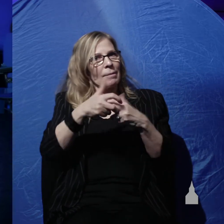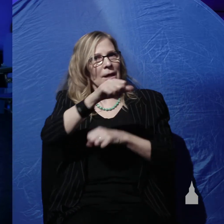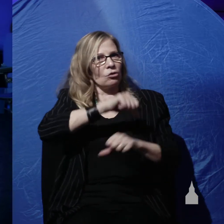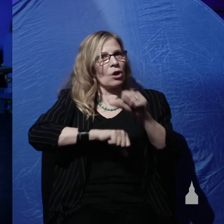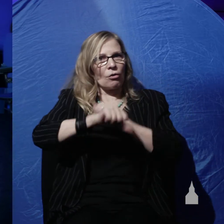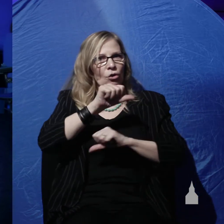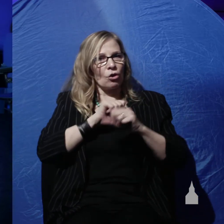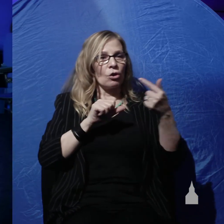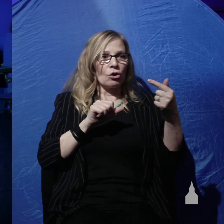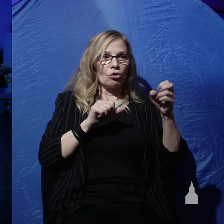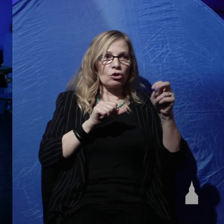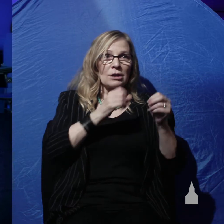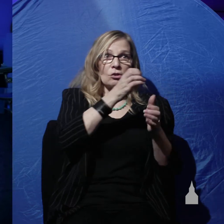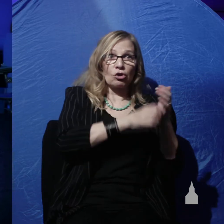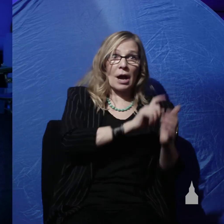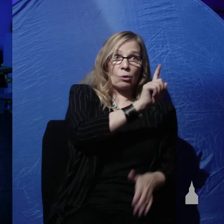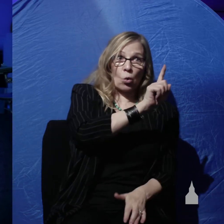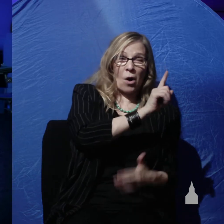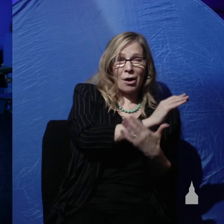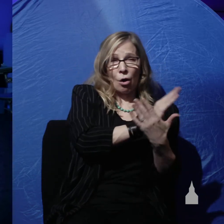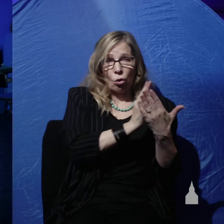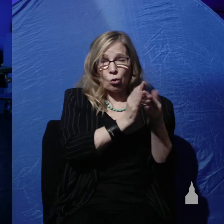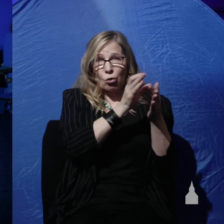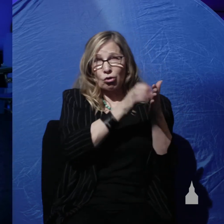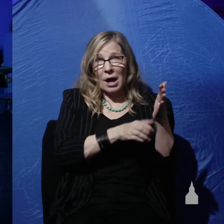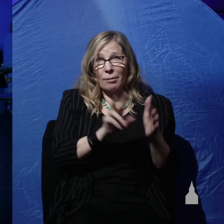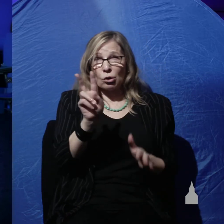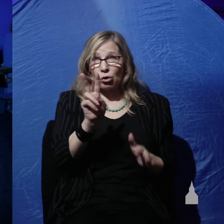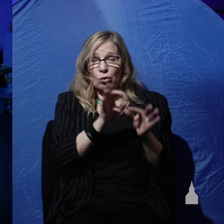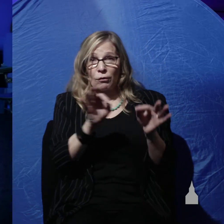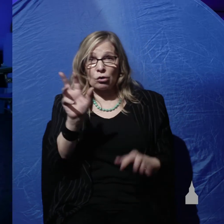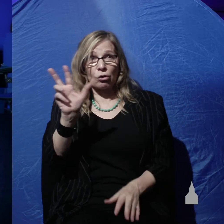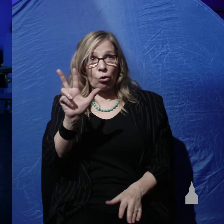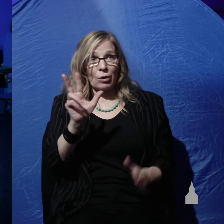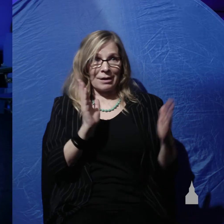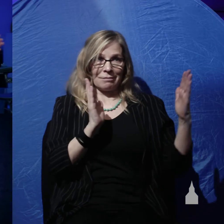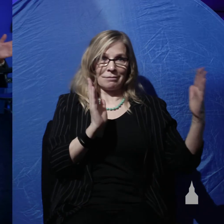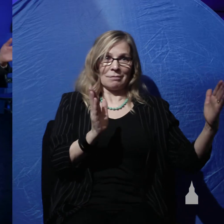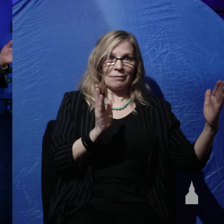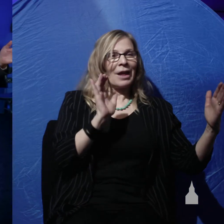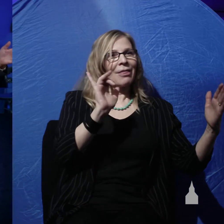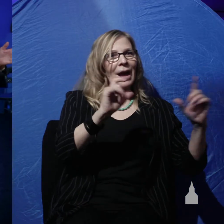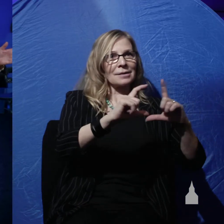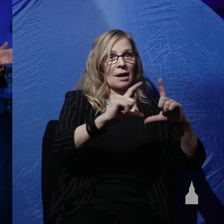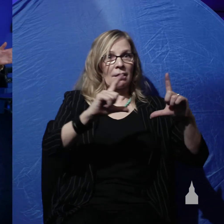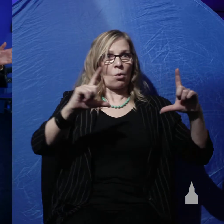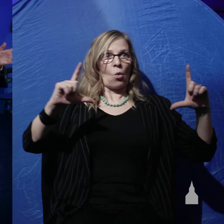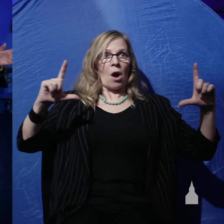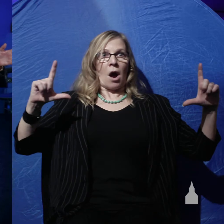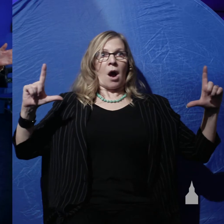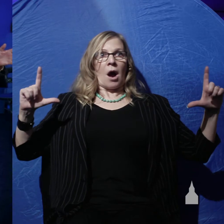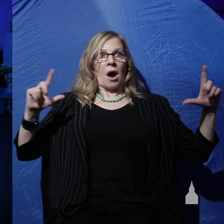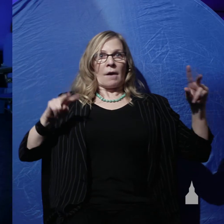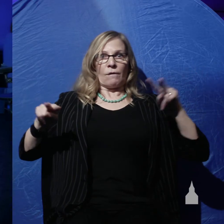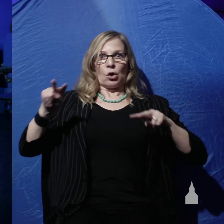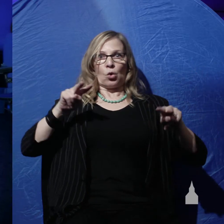Genesis one through chapter two verse three is the wide angle lens view of creation showing us